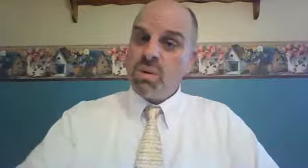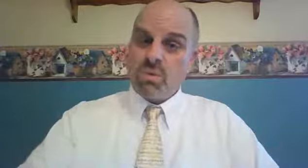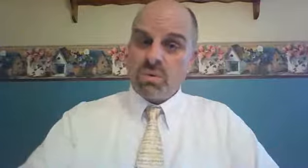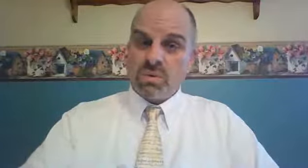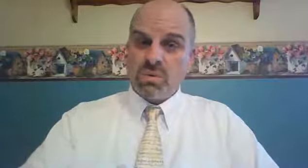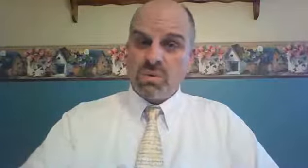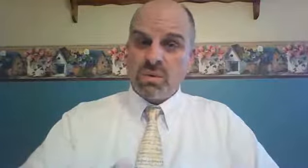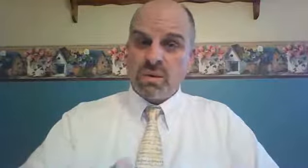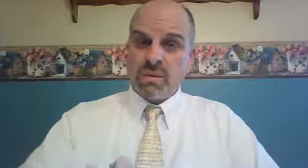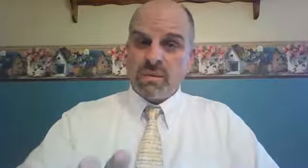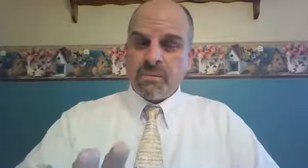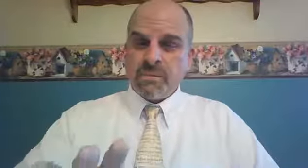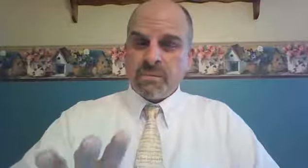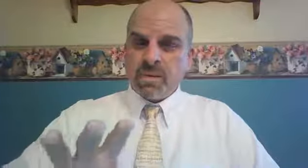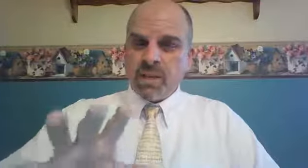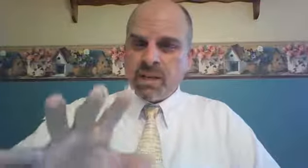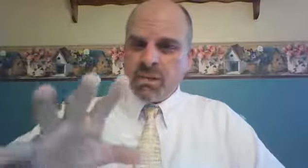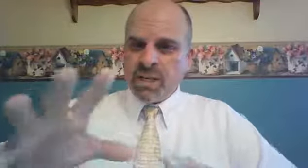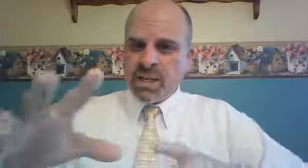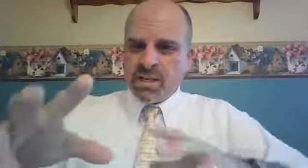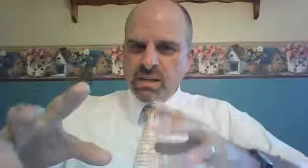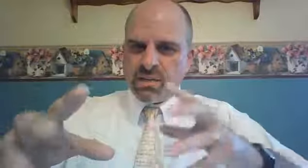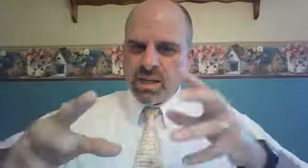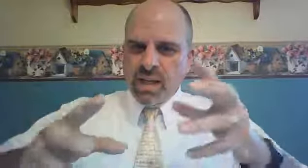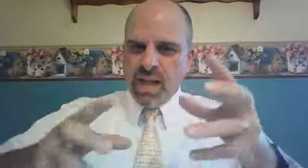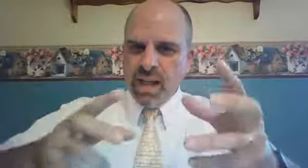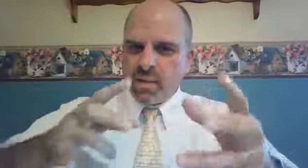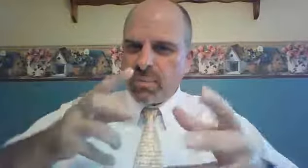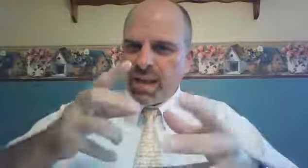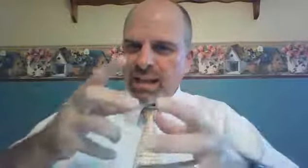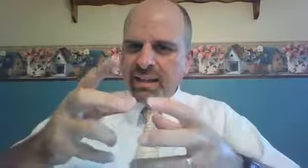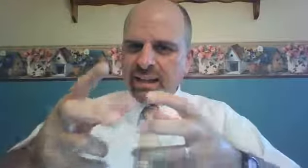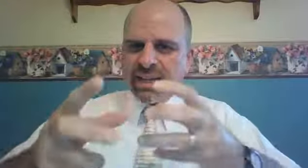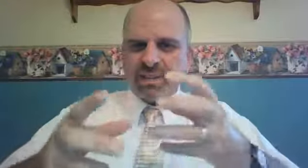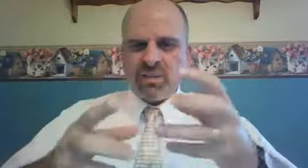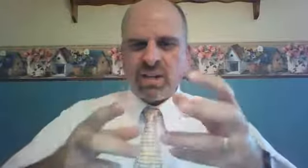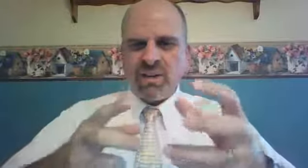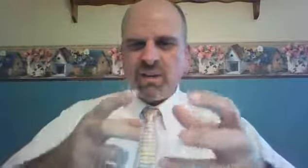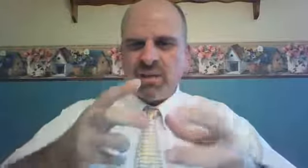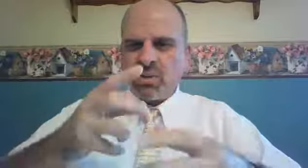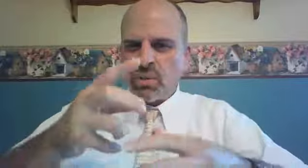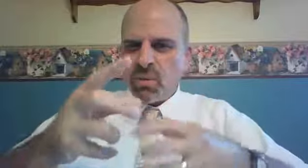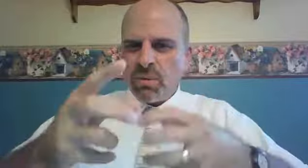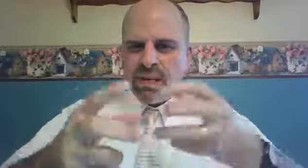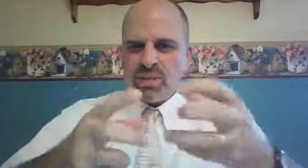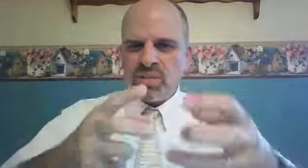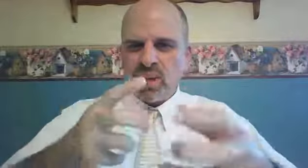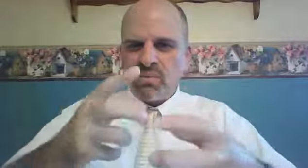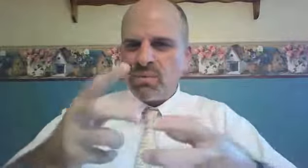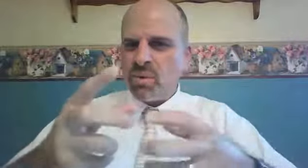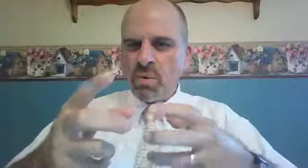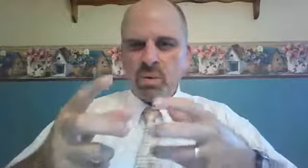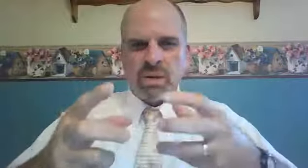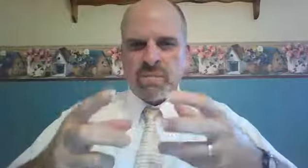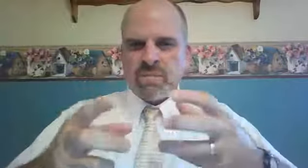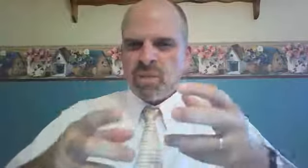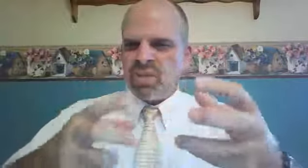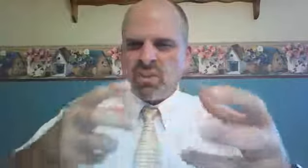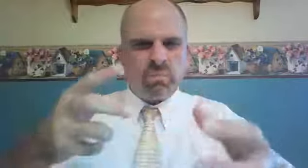Ruth. Can you begin to see how the plot thickens here and the story begins to unfold? This is